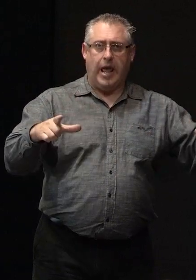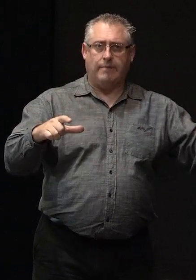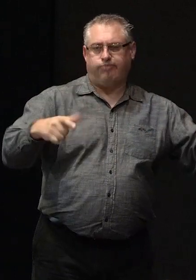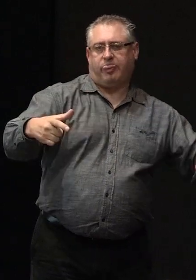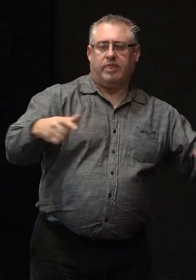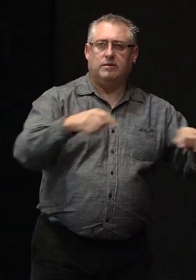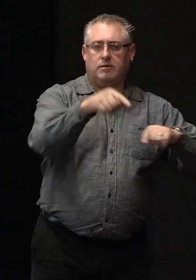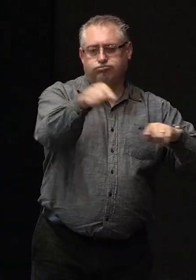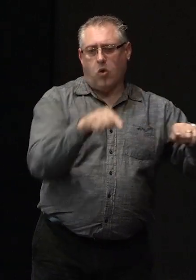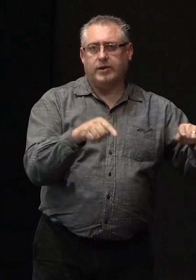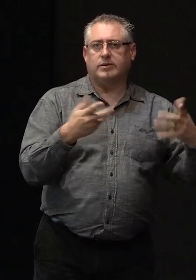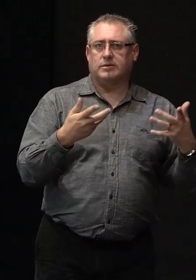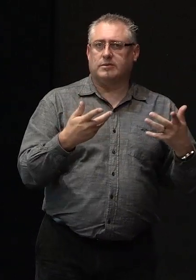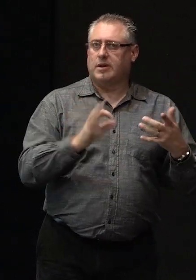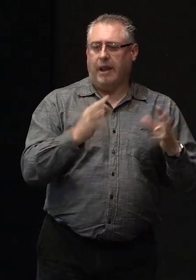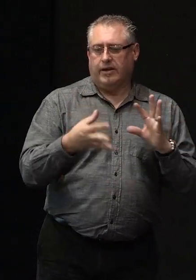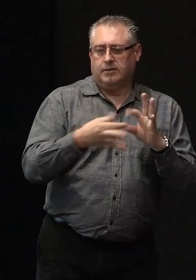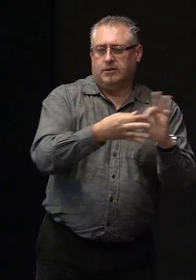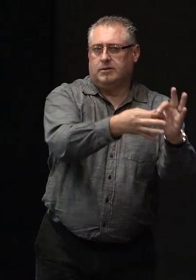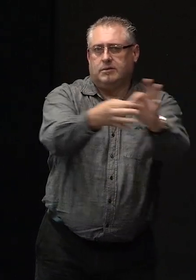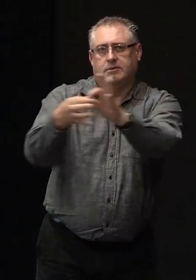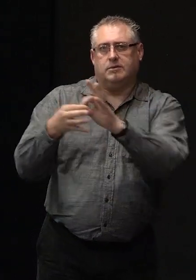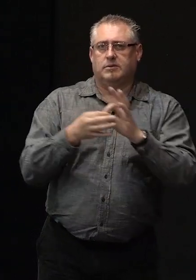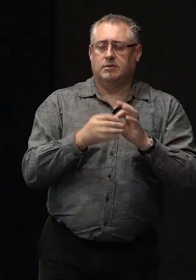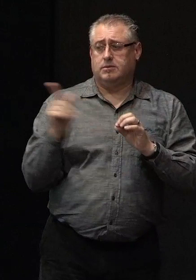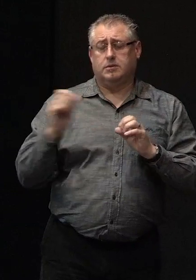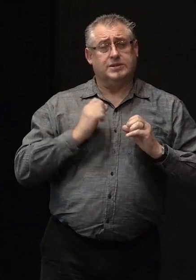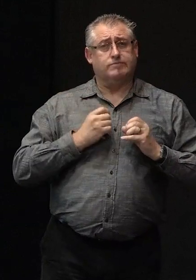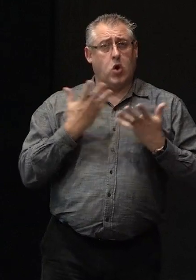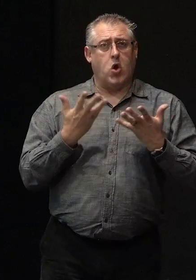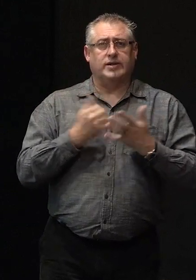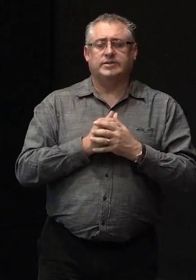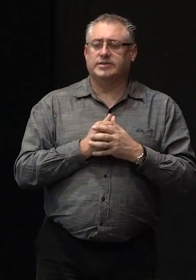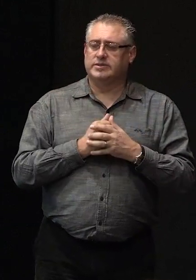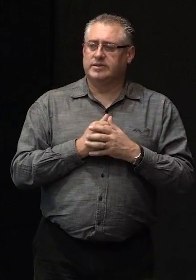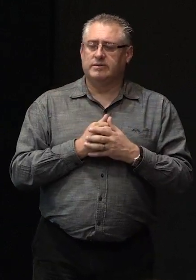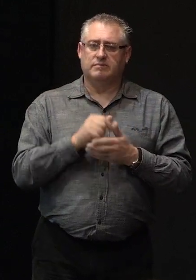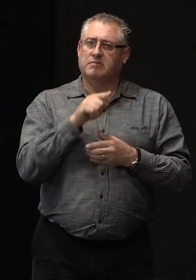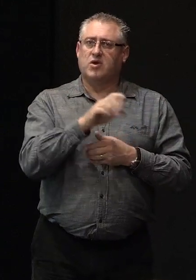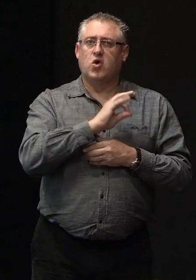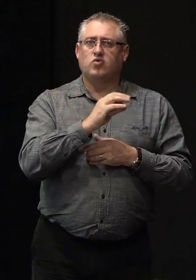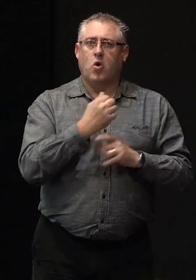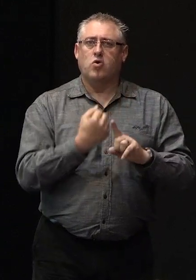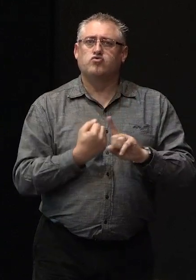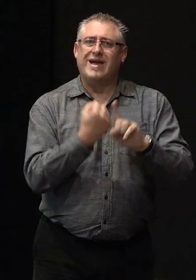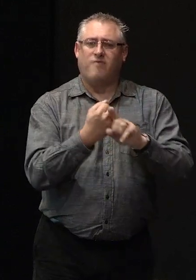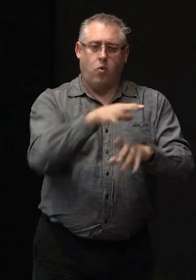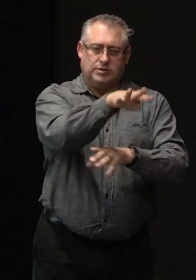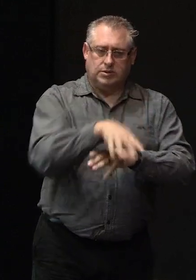we were quite surprised that these weren't actually reinforced at that time.